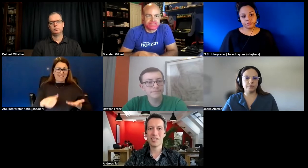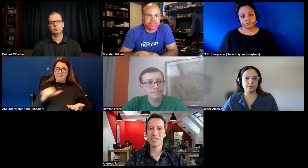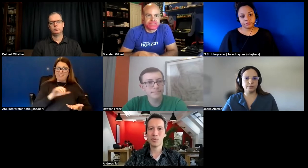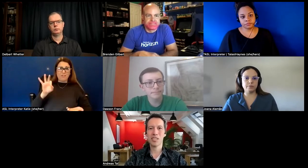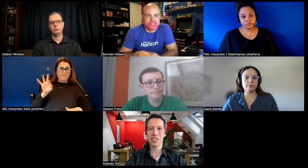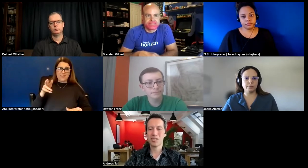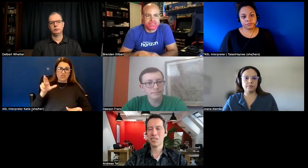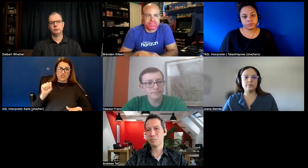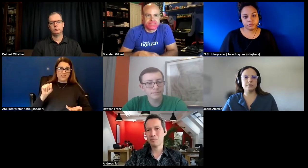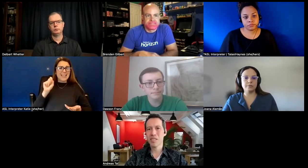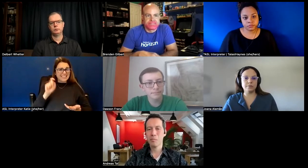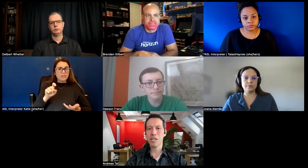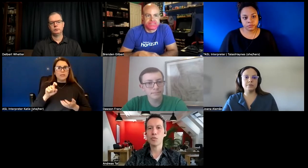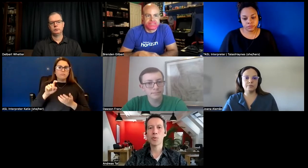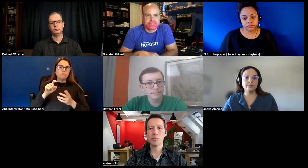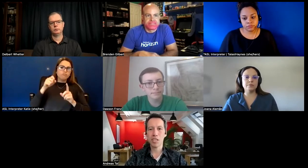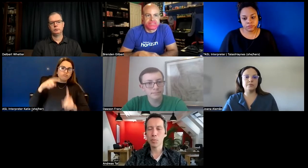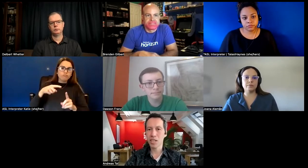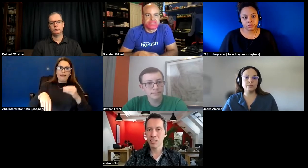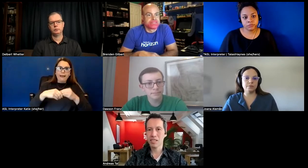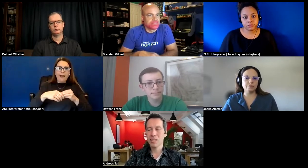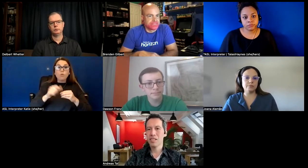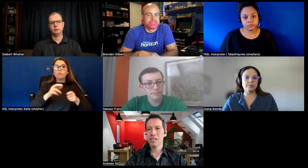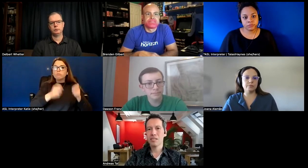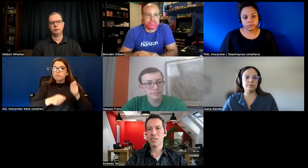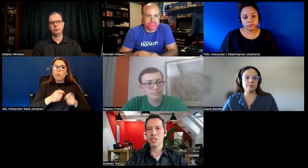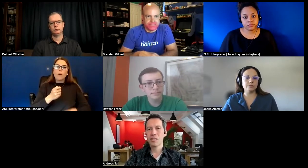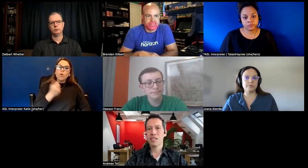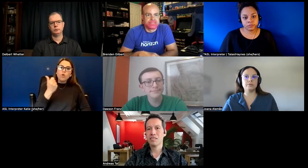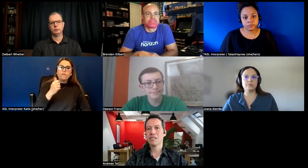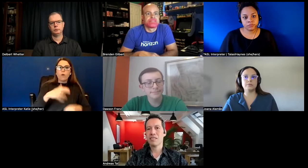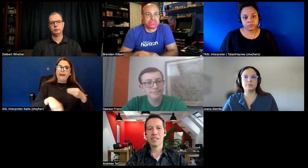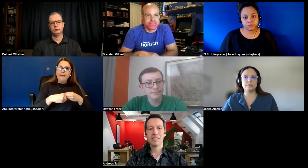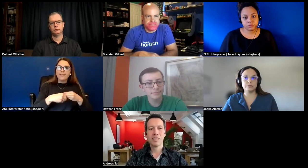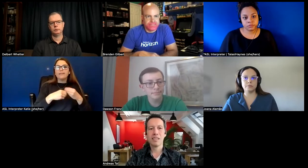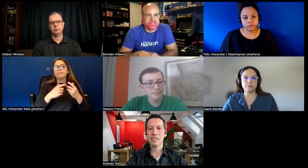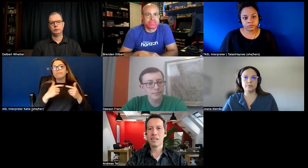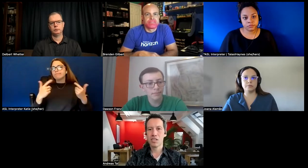triggered or many manipulated so and and that's that needs standardization